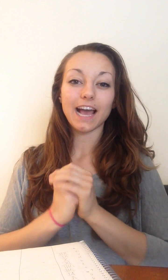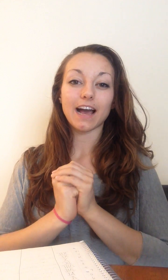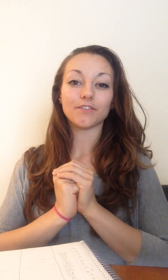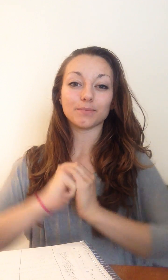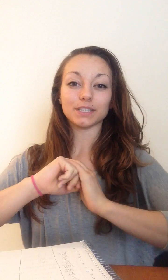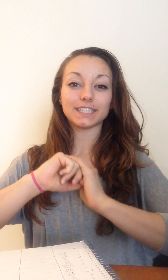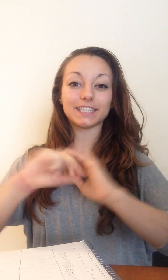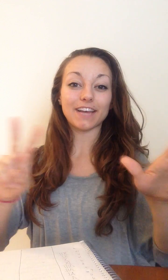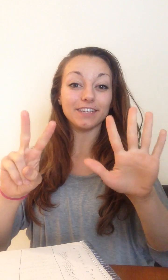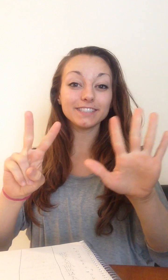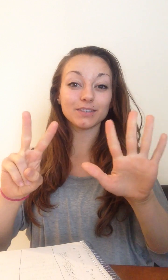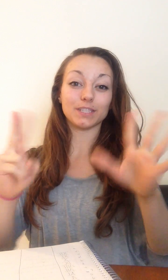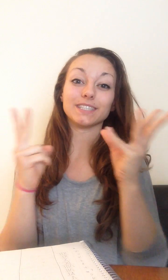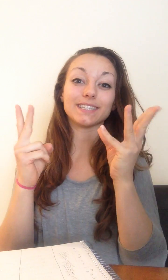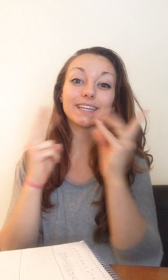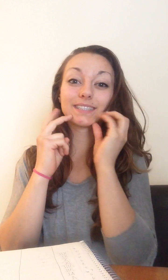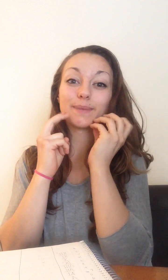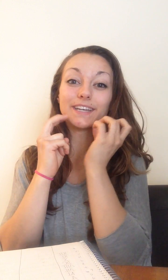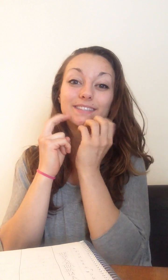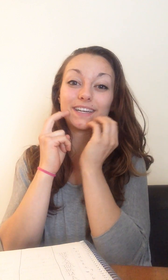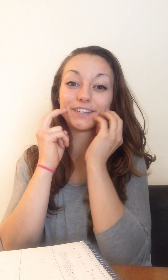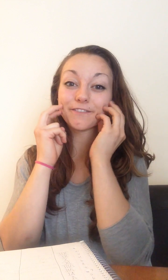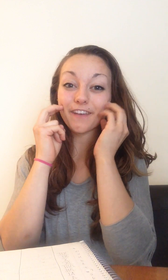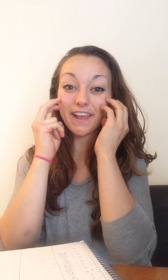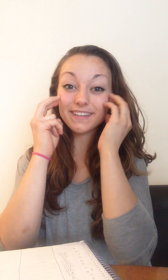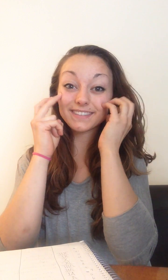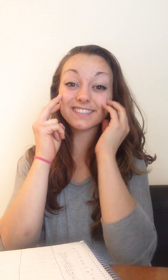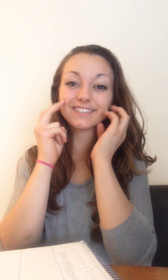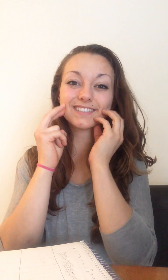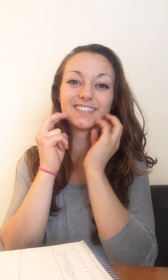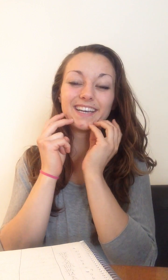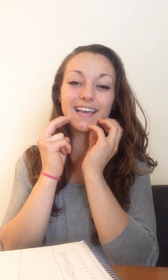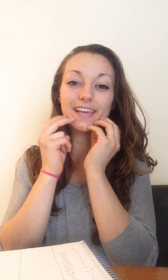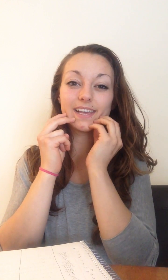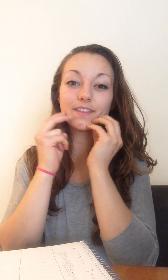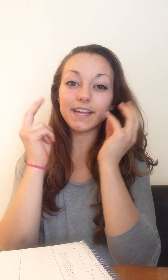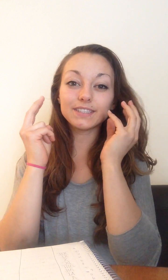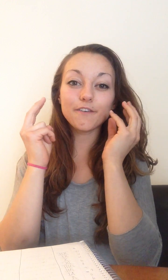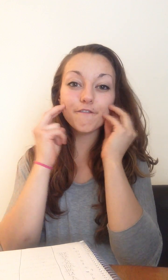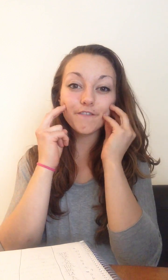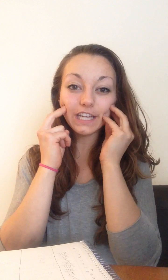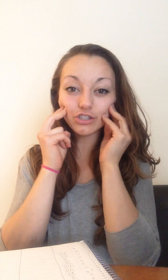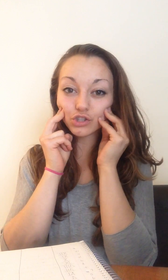have number seven, which is like spiders on your face. And that is the facial